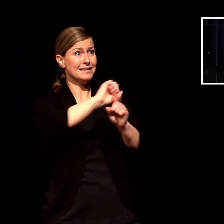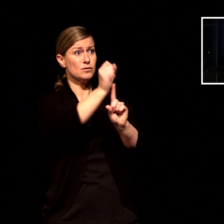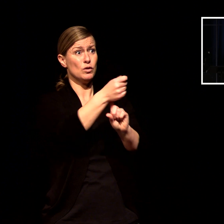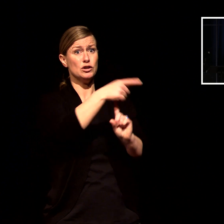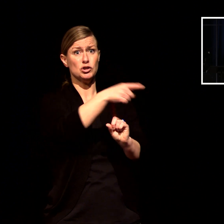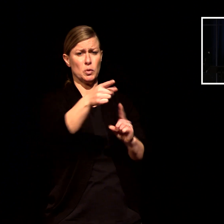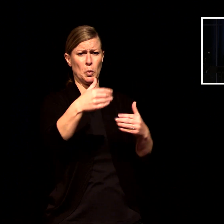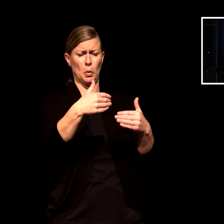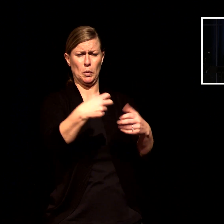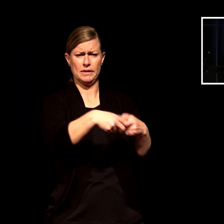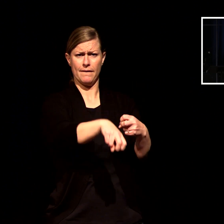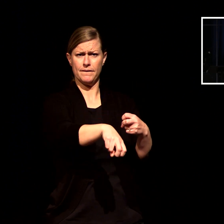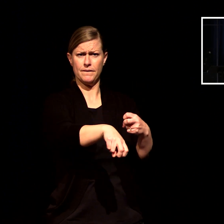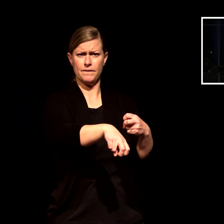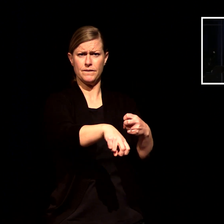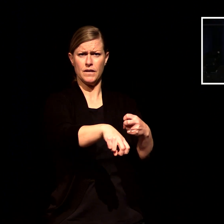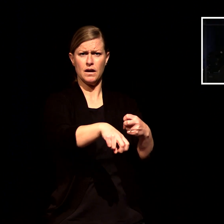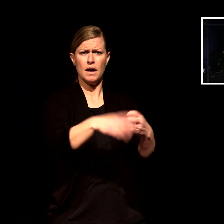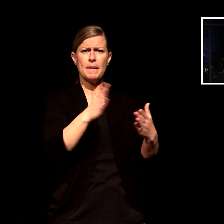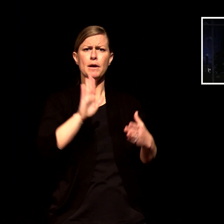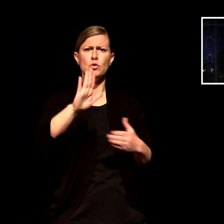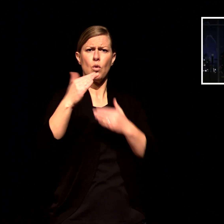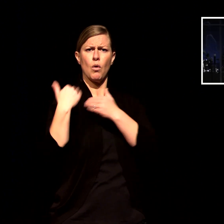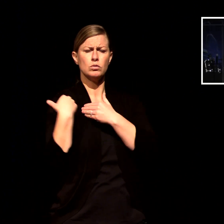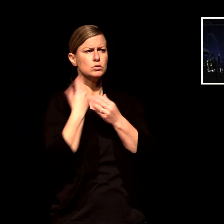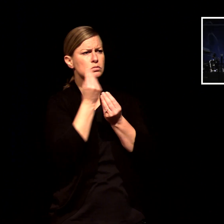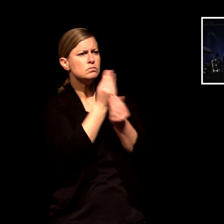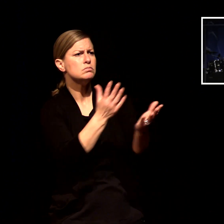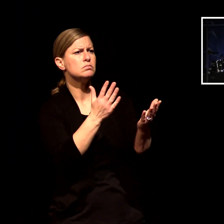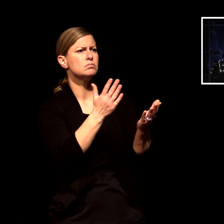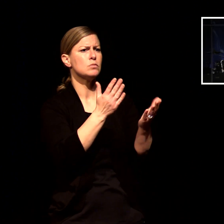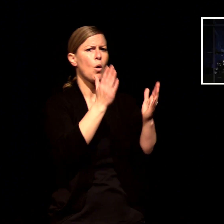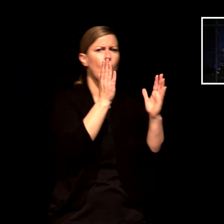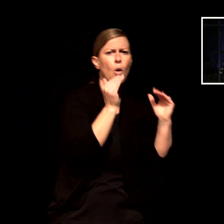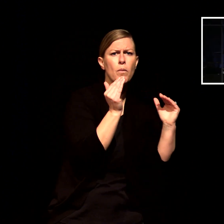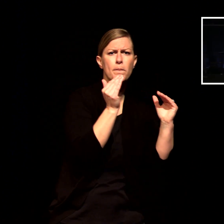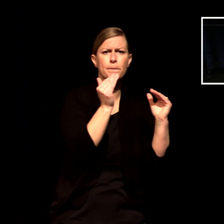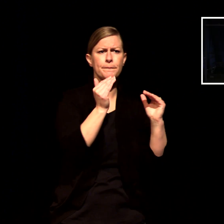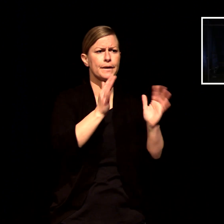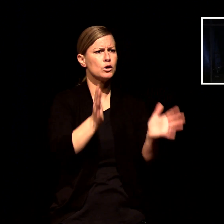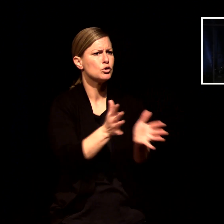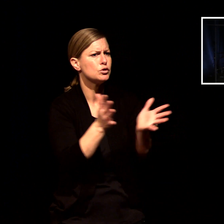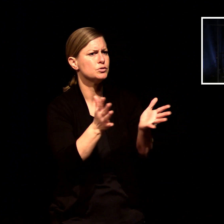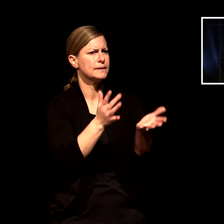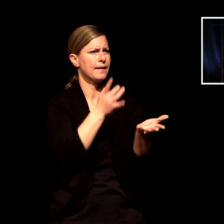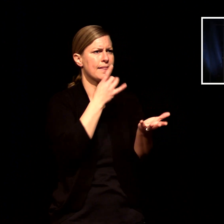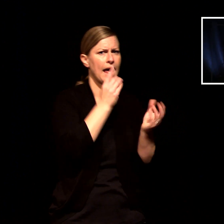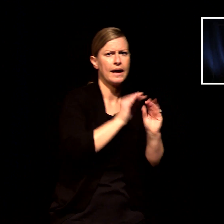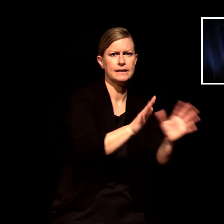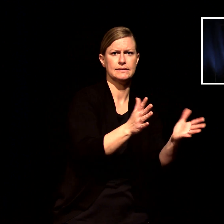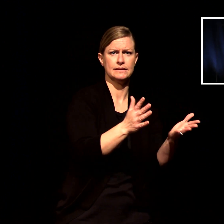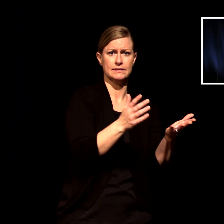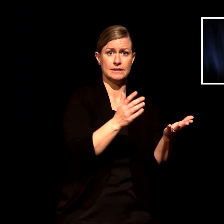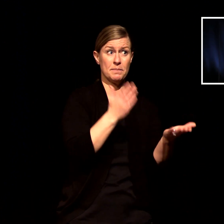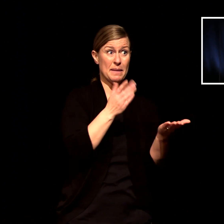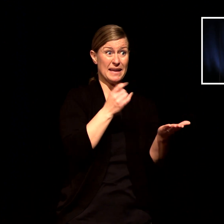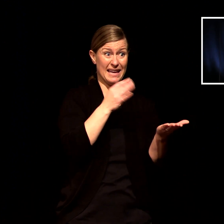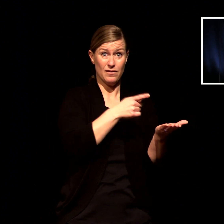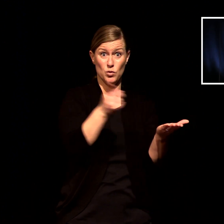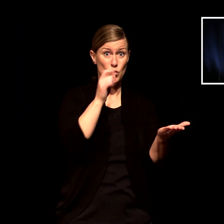there are deeds of courage and kindness and compassion that will never get done unless we